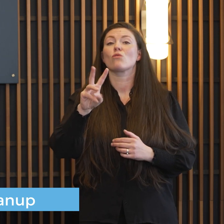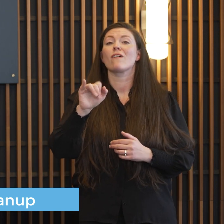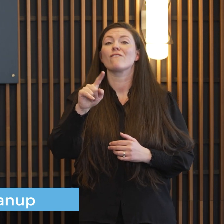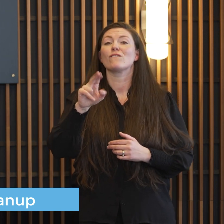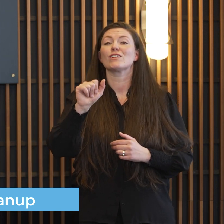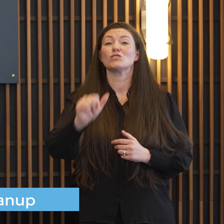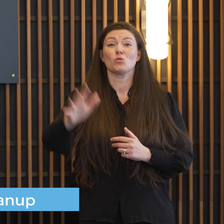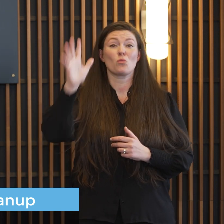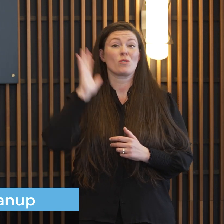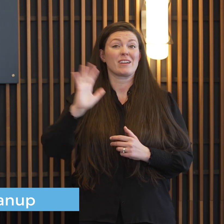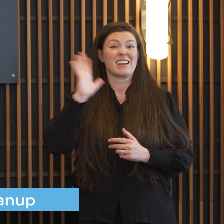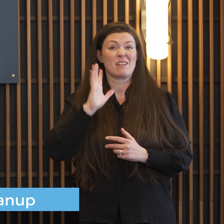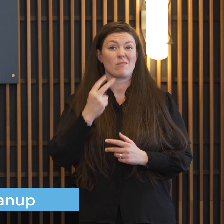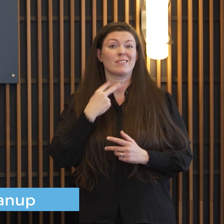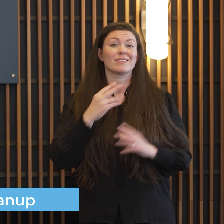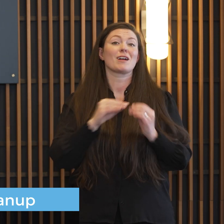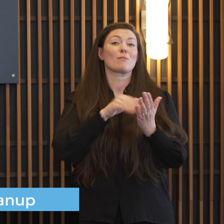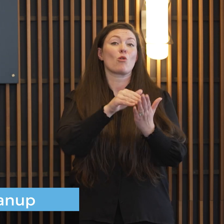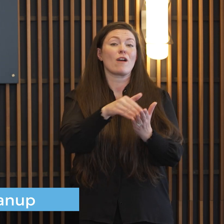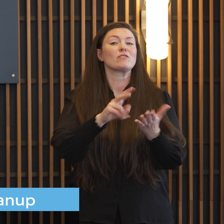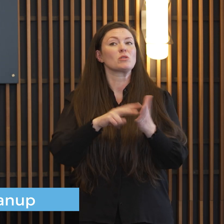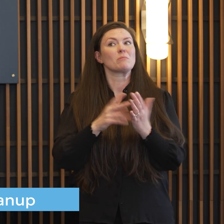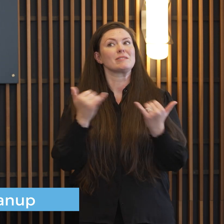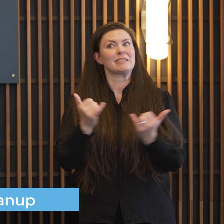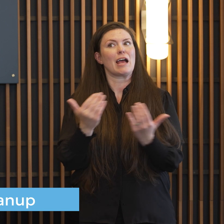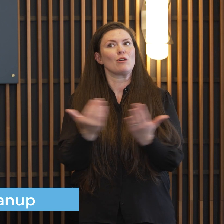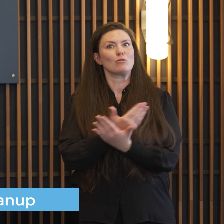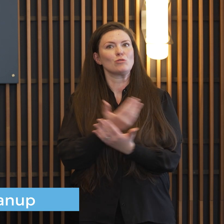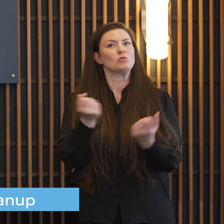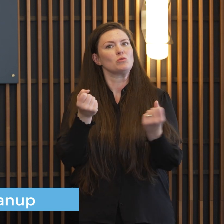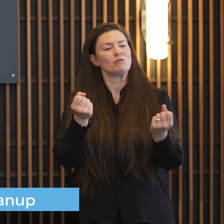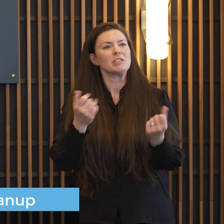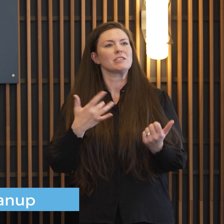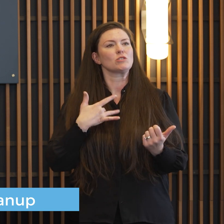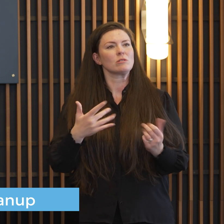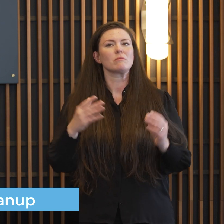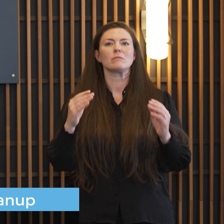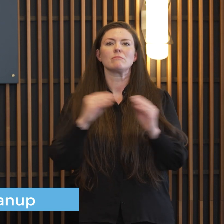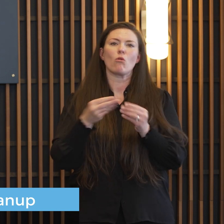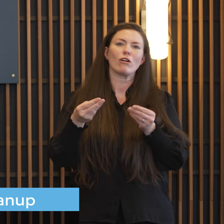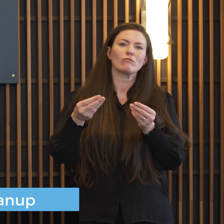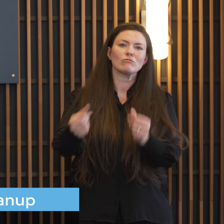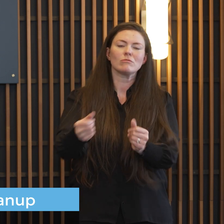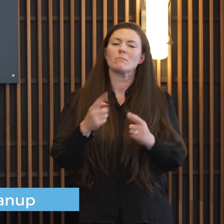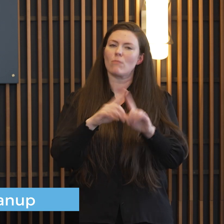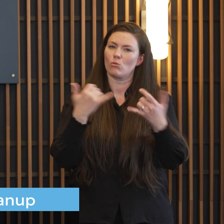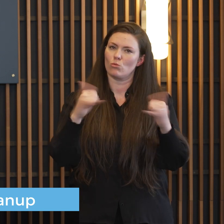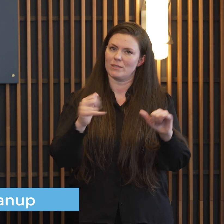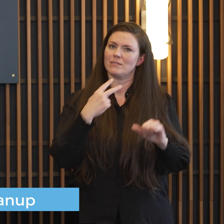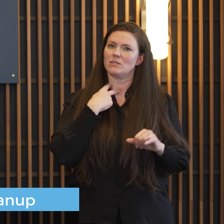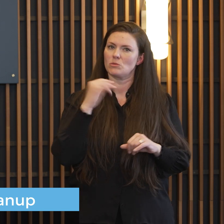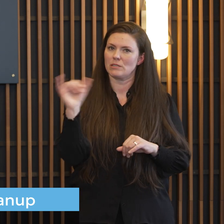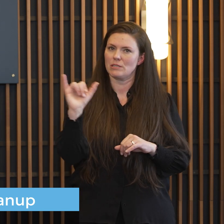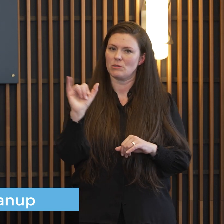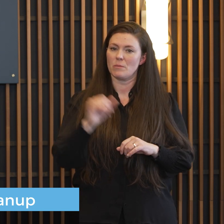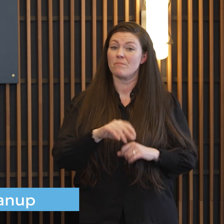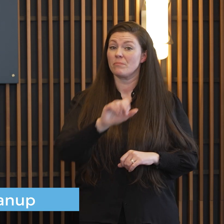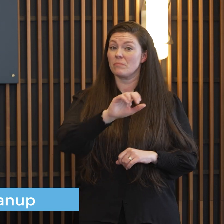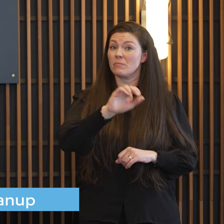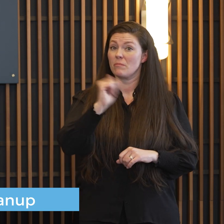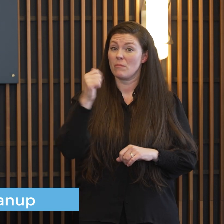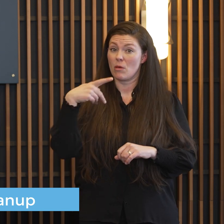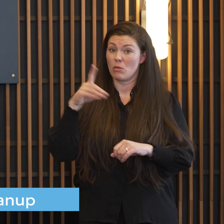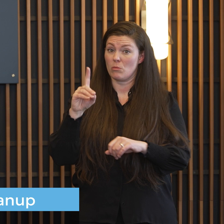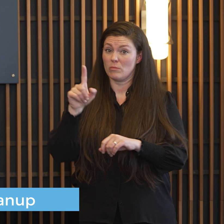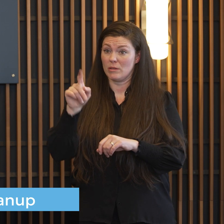we were we've adapted our fleet through time to be able to handle that a little bit better any other pd related questions